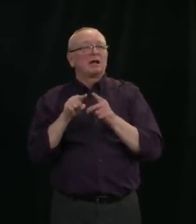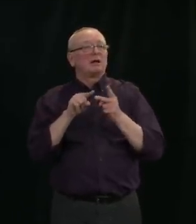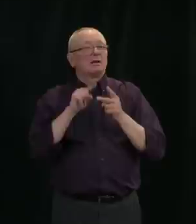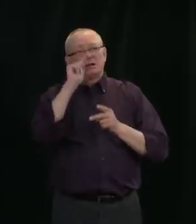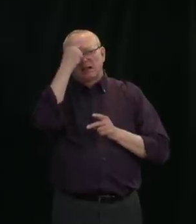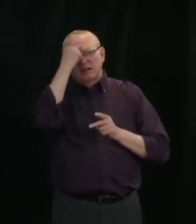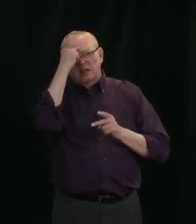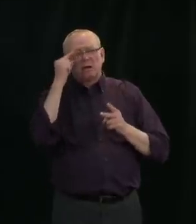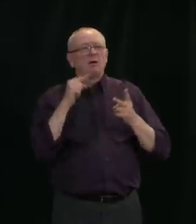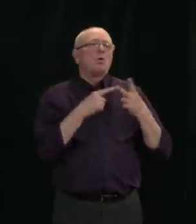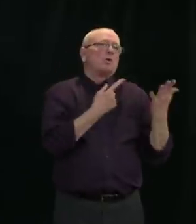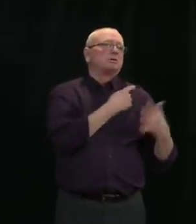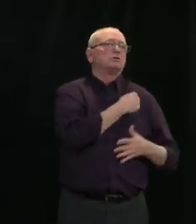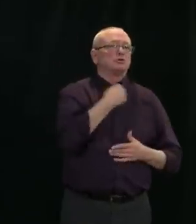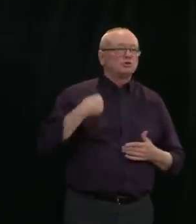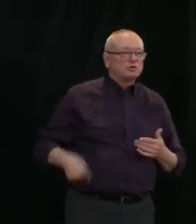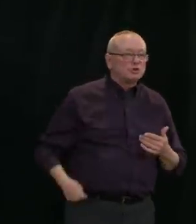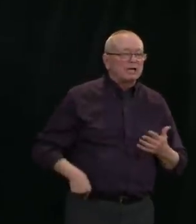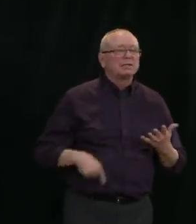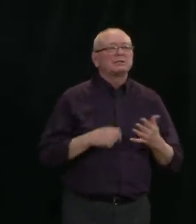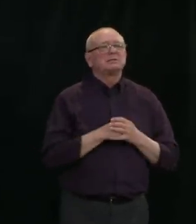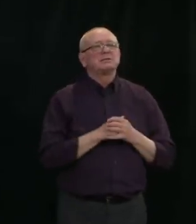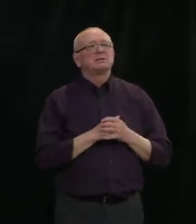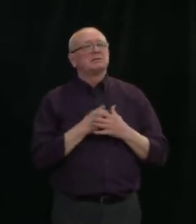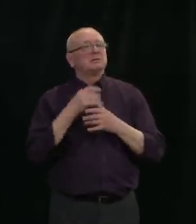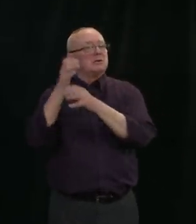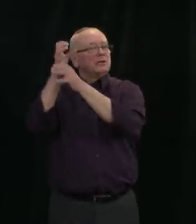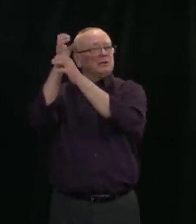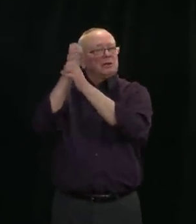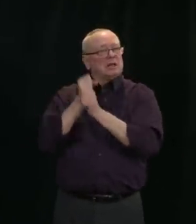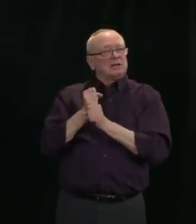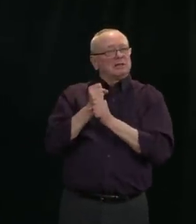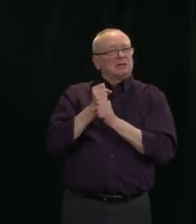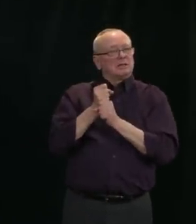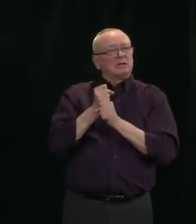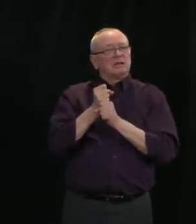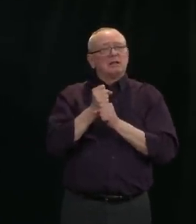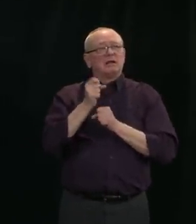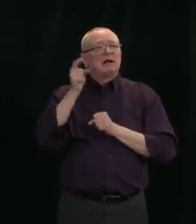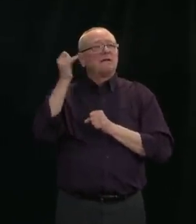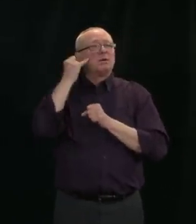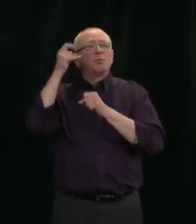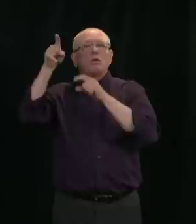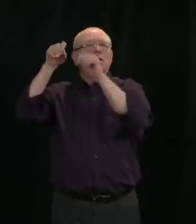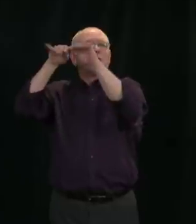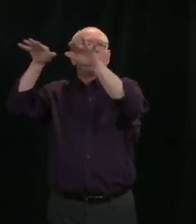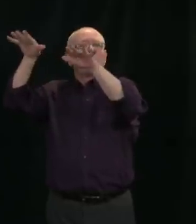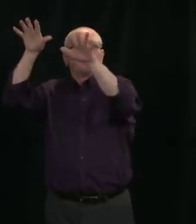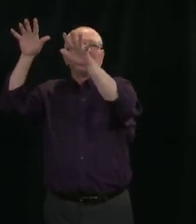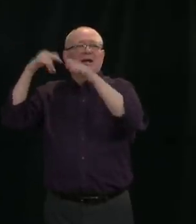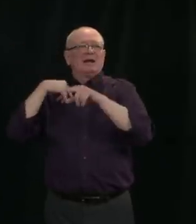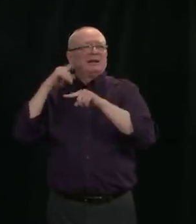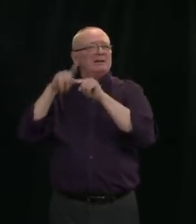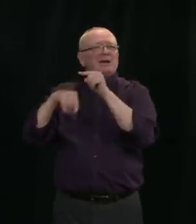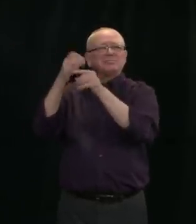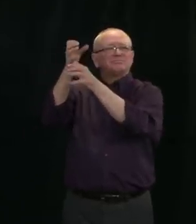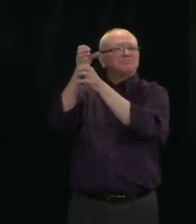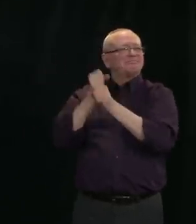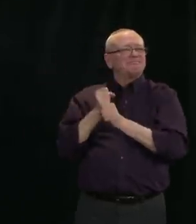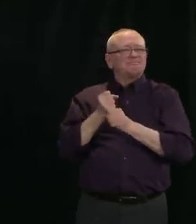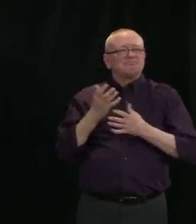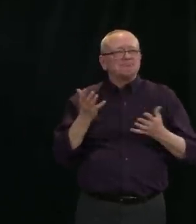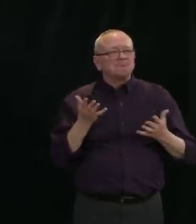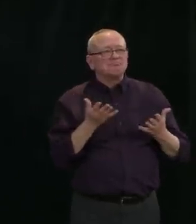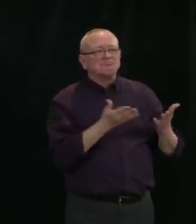working very closely with colleagues across the country and within the province to make sure that wherever there are concerns with